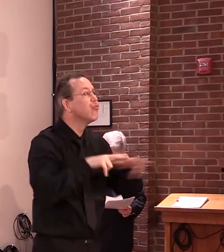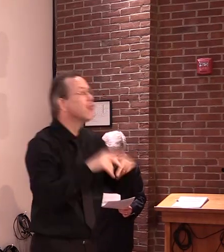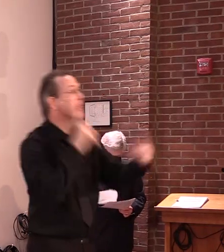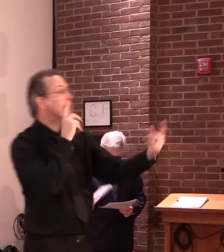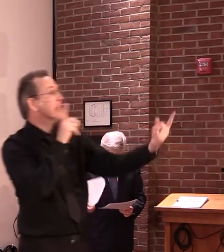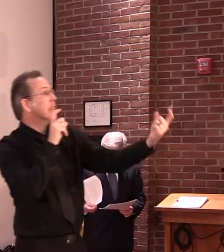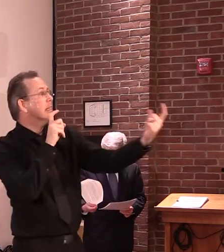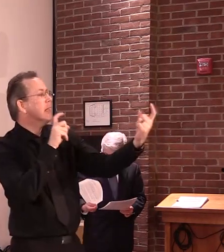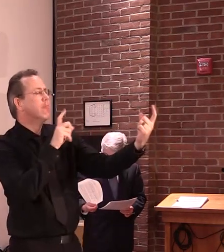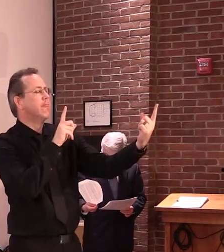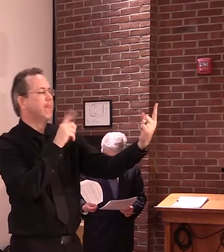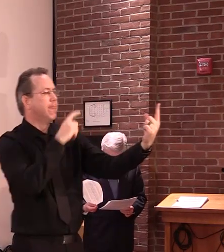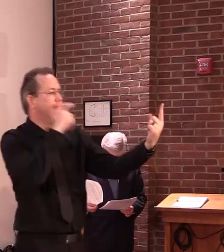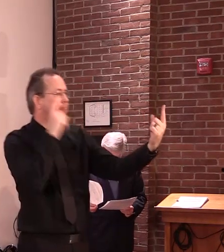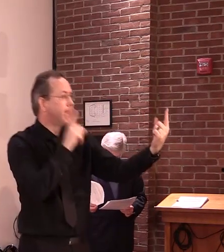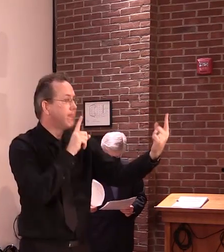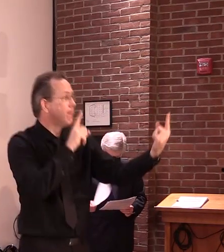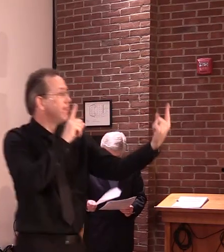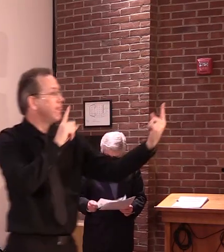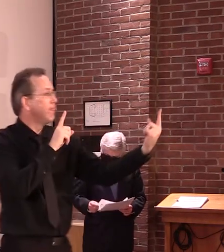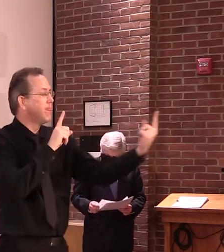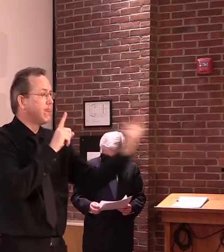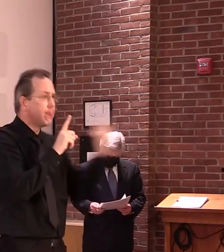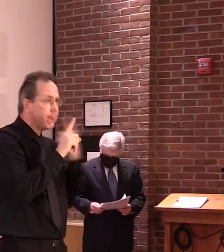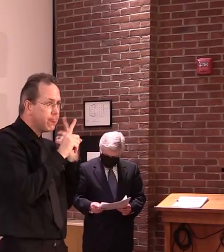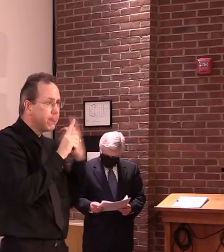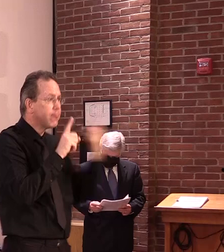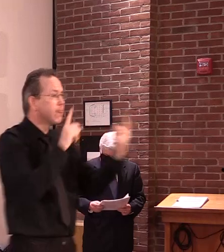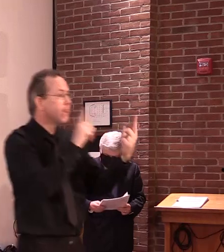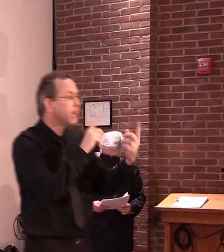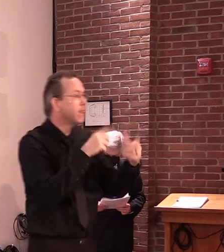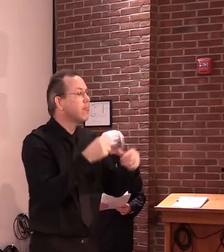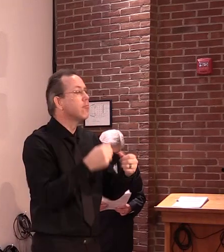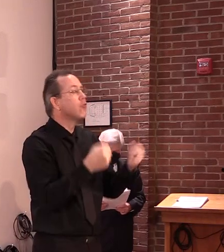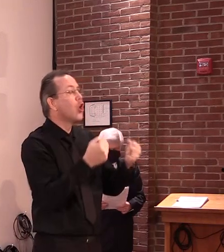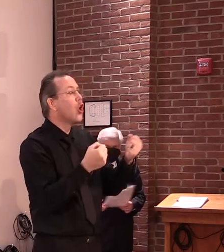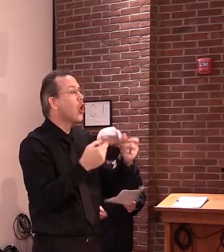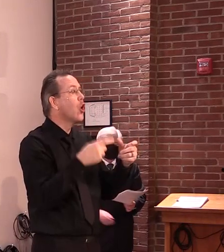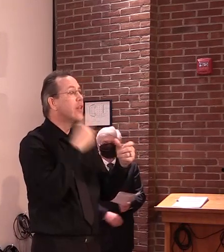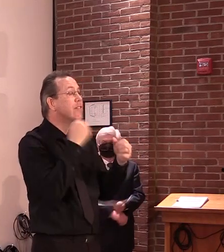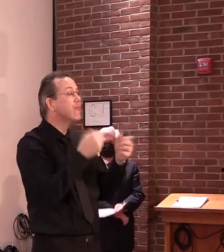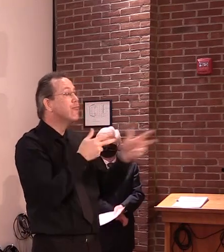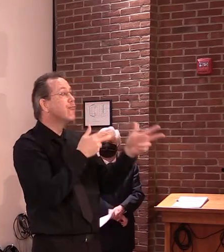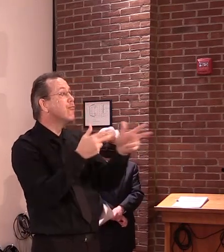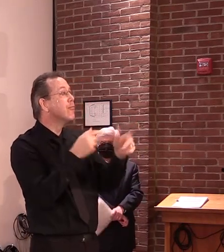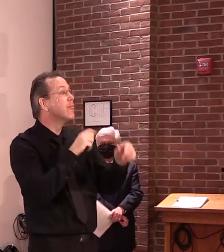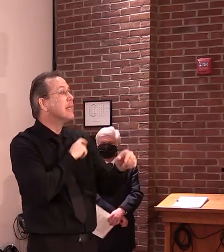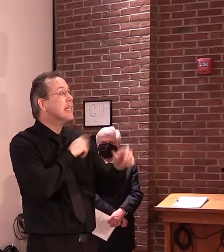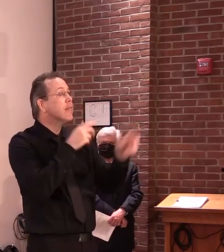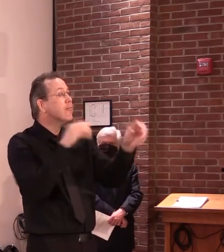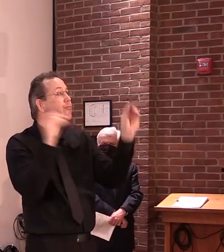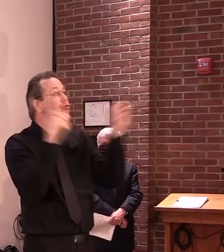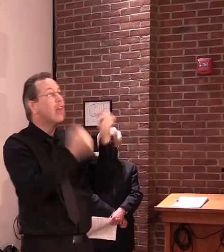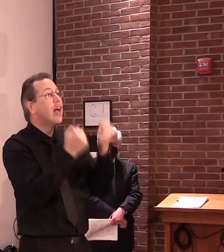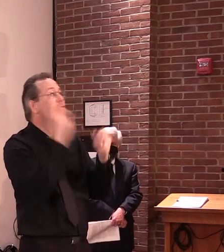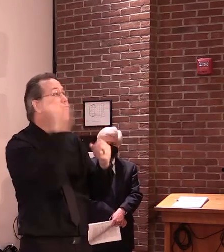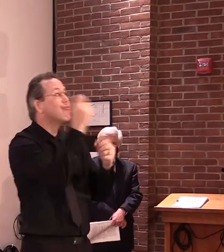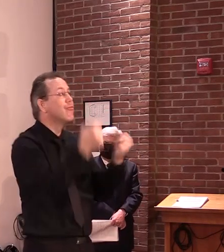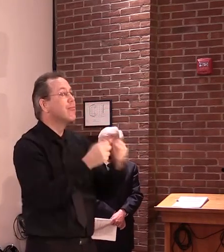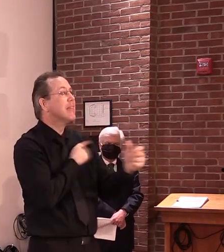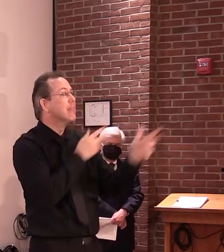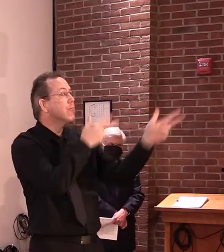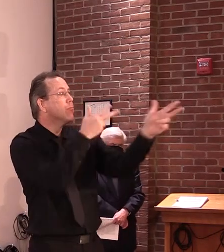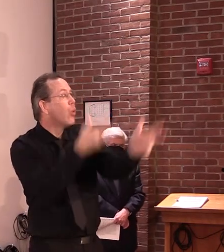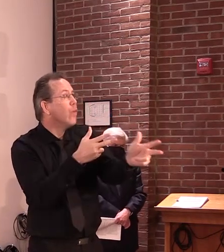emergency vehicles, if you're out someplace like a narrow trail or bike path, pull over and walk, jog or ride in